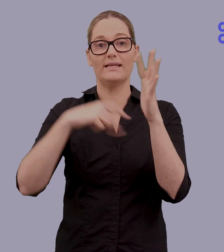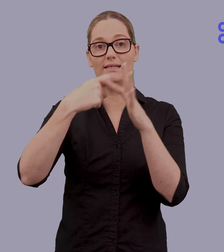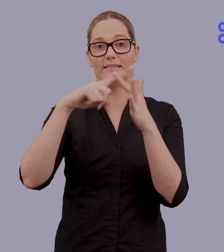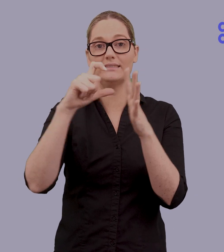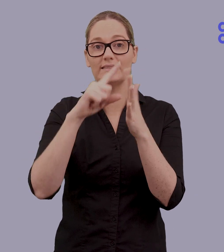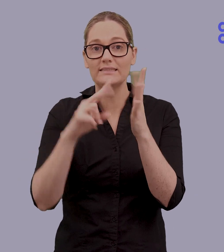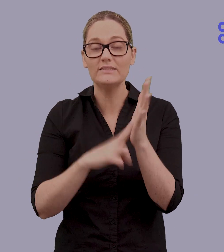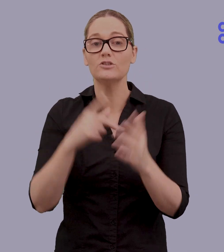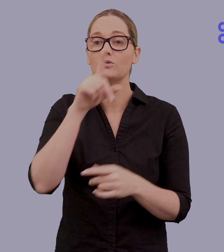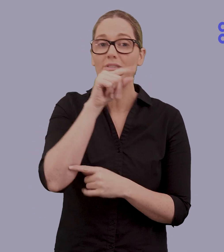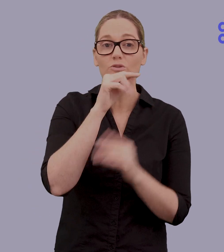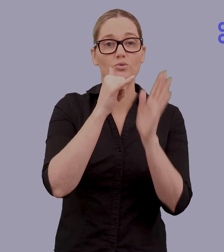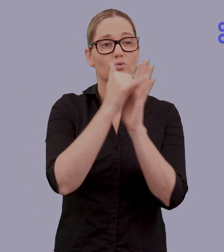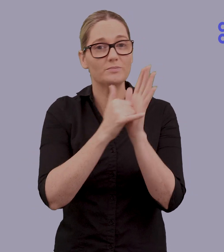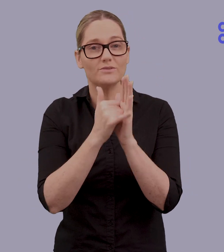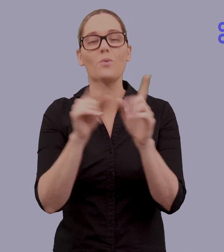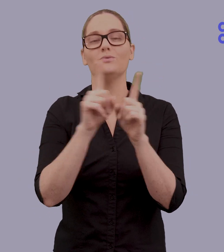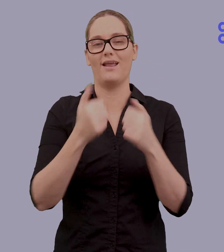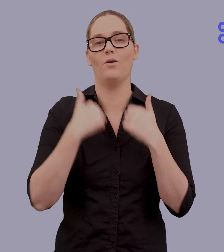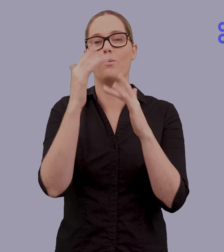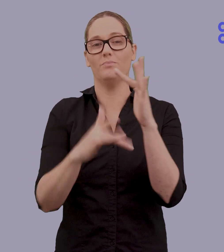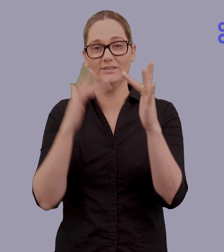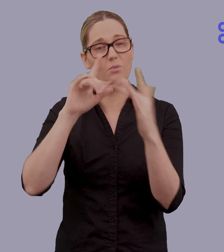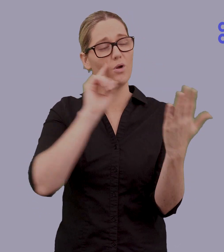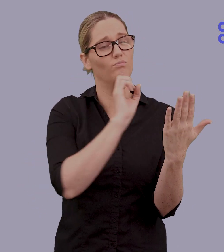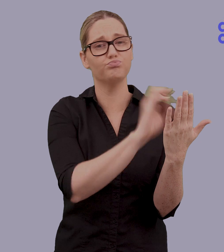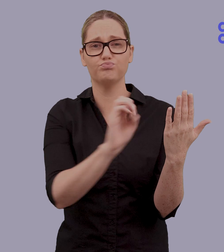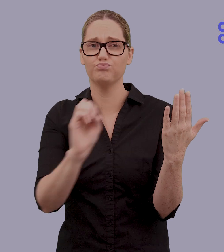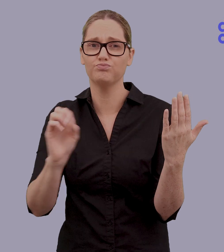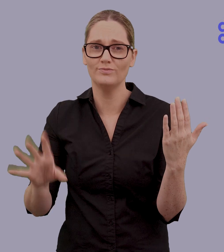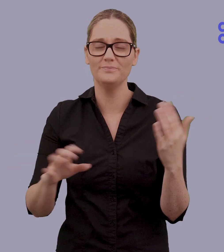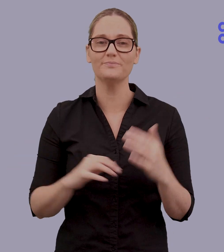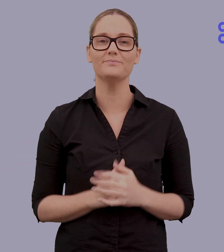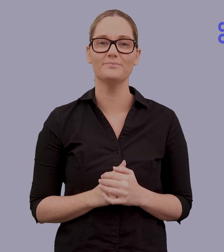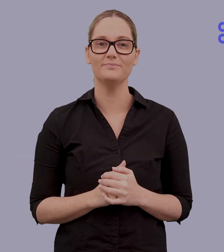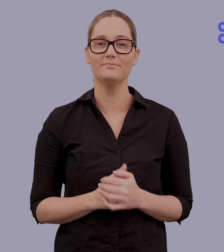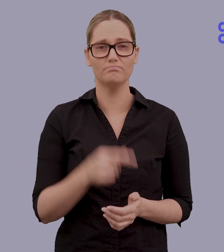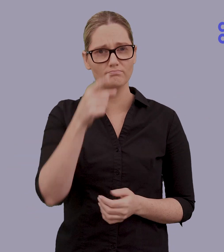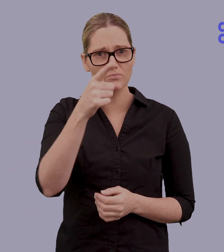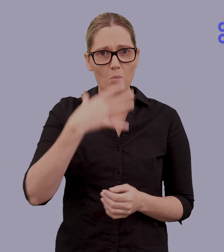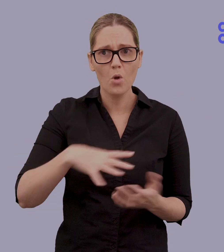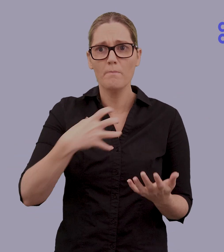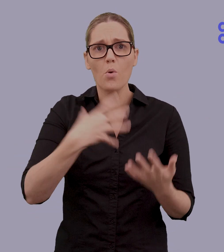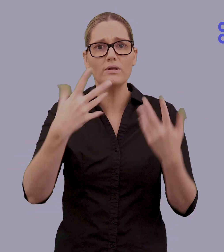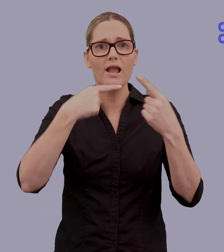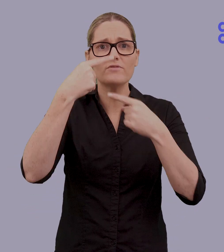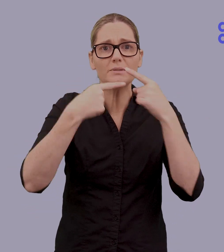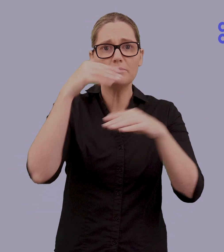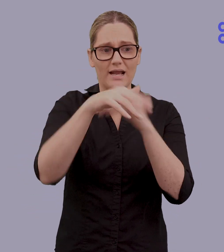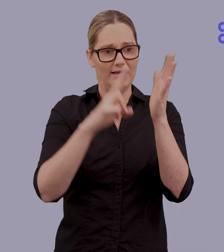Twitter, YouTube, and our website. More information about National Week of Deaf People,